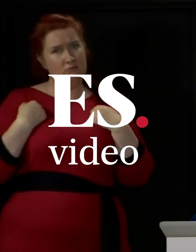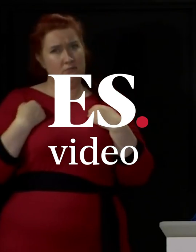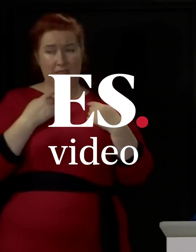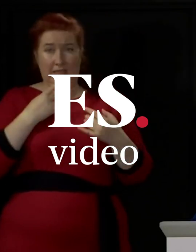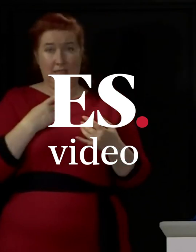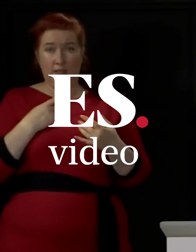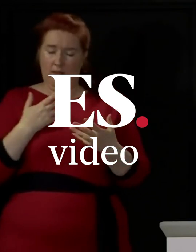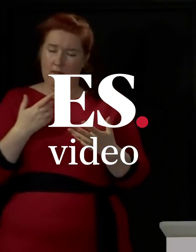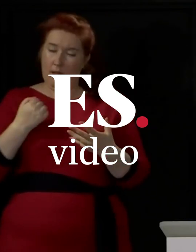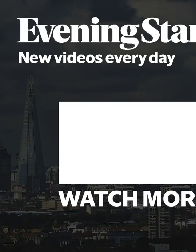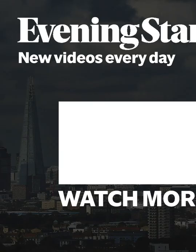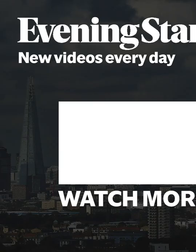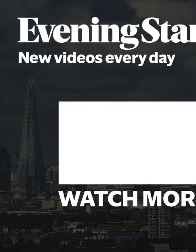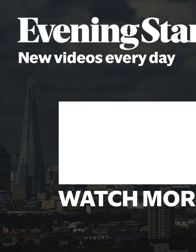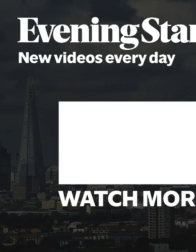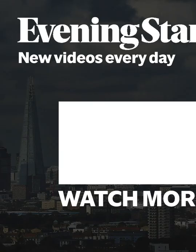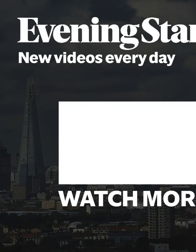as I said a moment ago, very seriously.